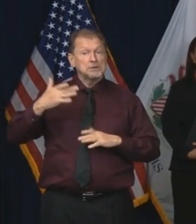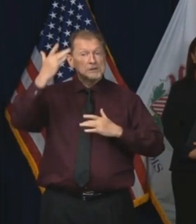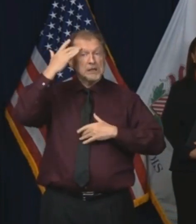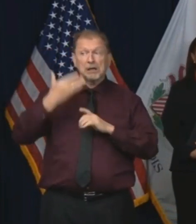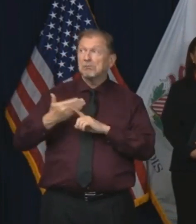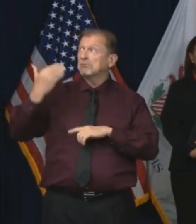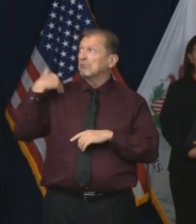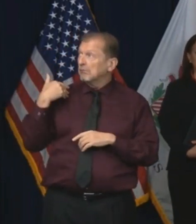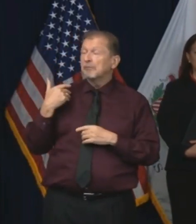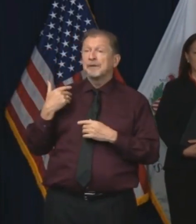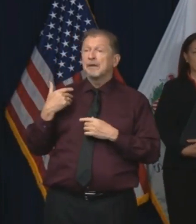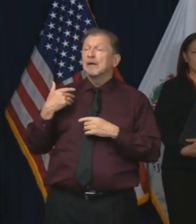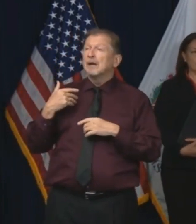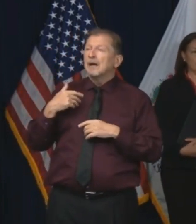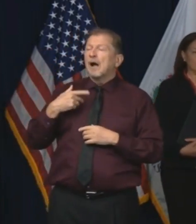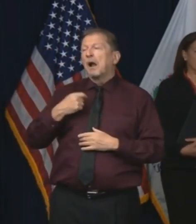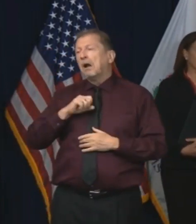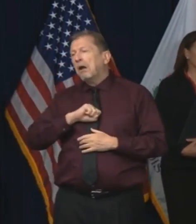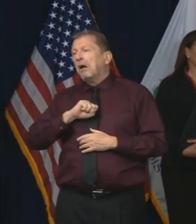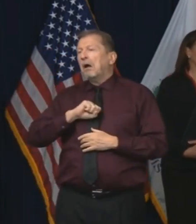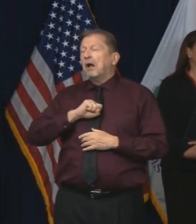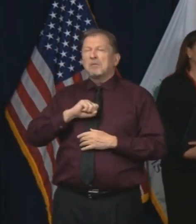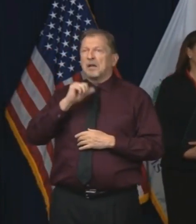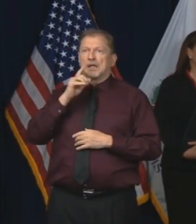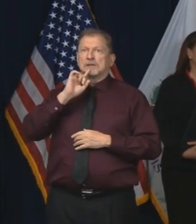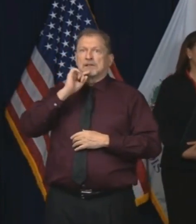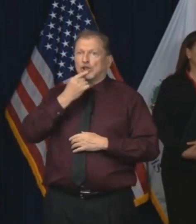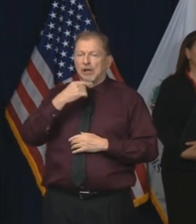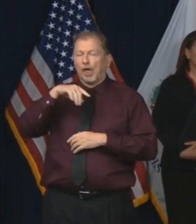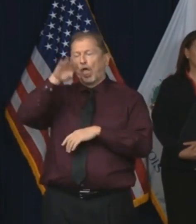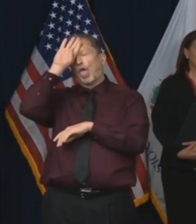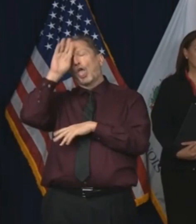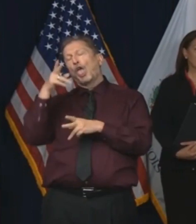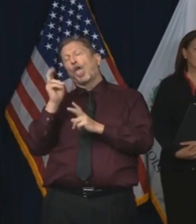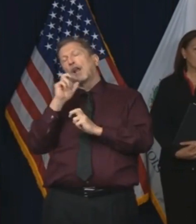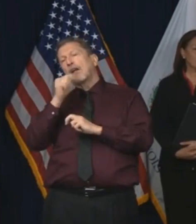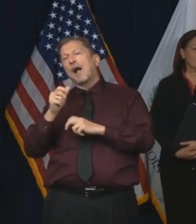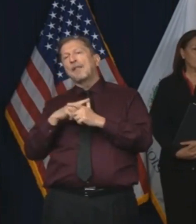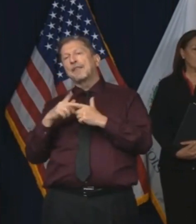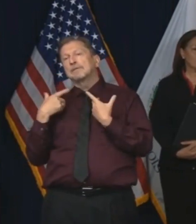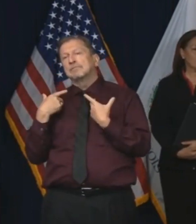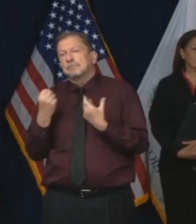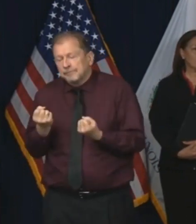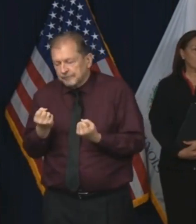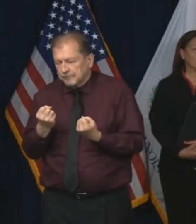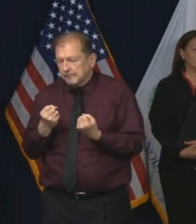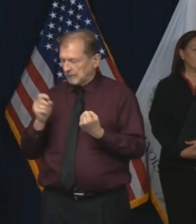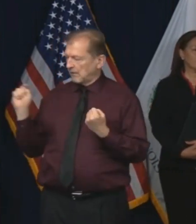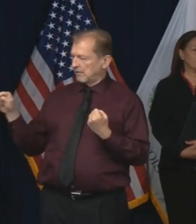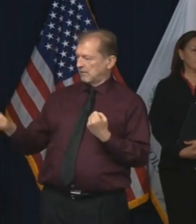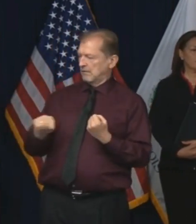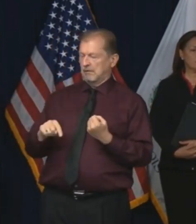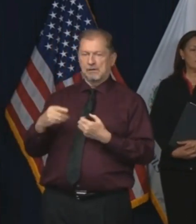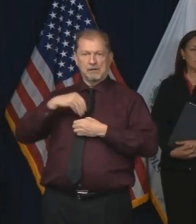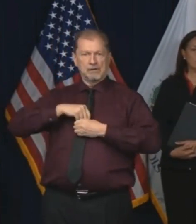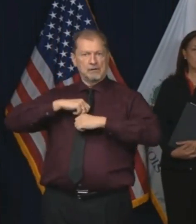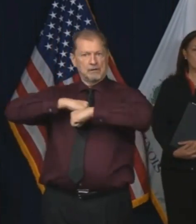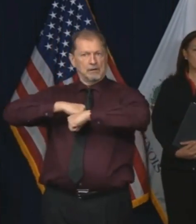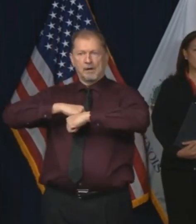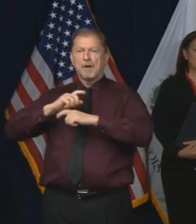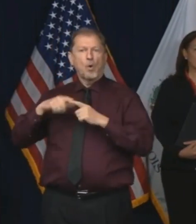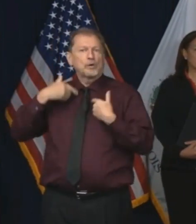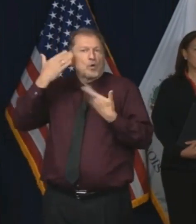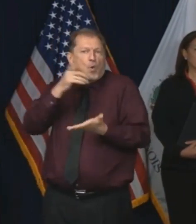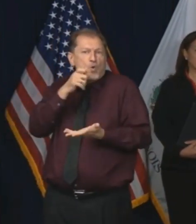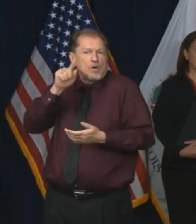They had some symptoms, but they weren't drastic symptoms, and they recovered. I don't know what the numbers of those are, but that is at least what many of the